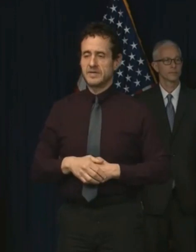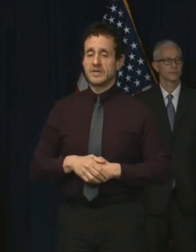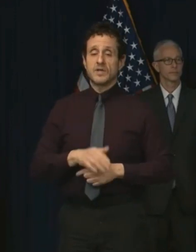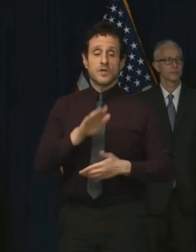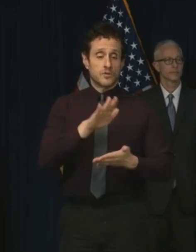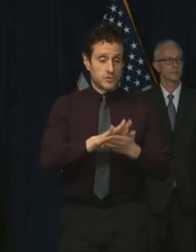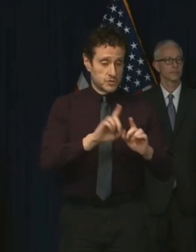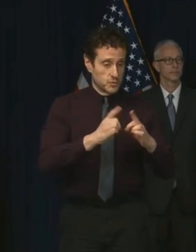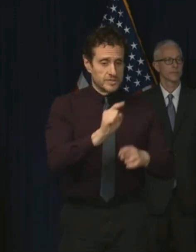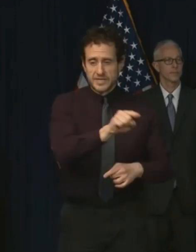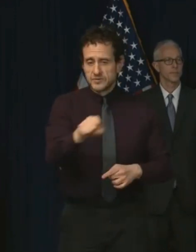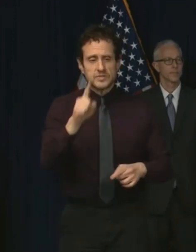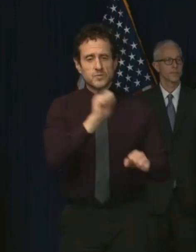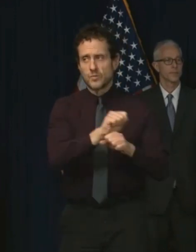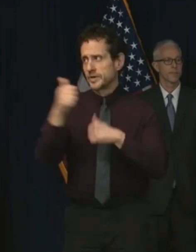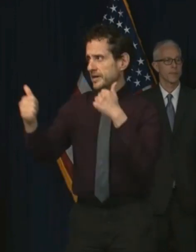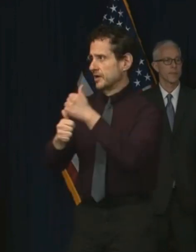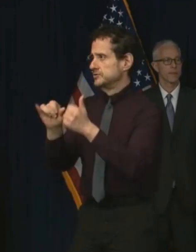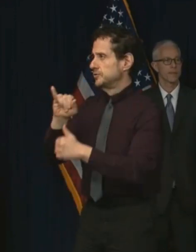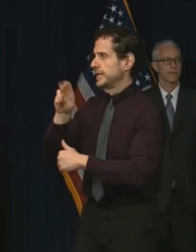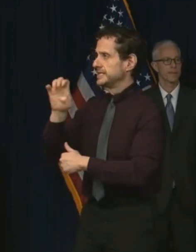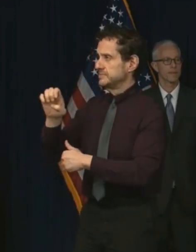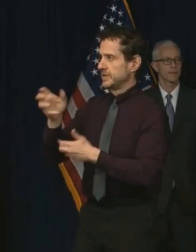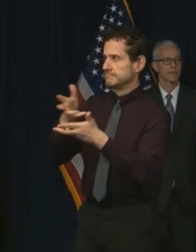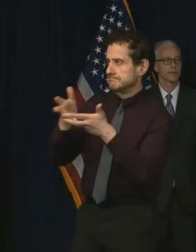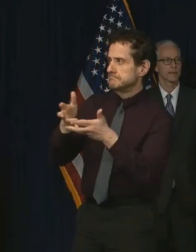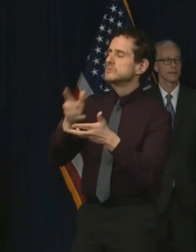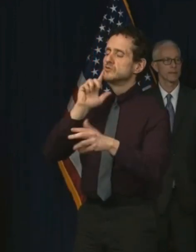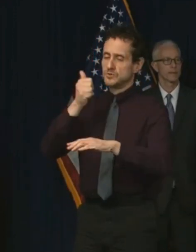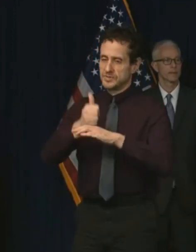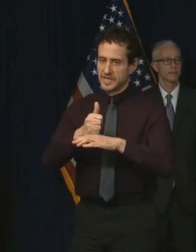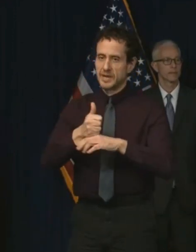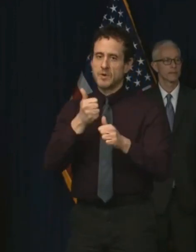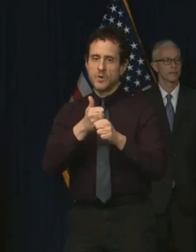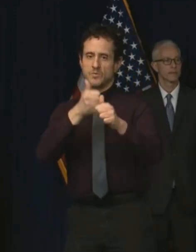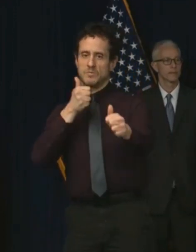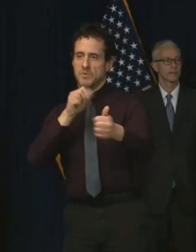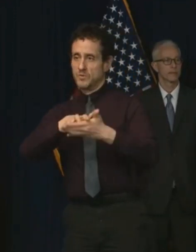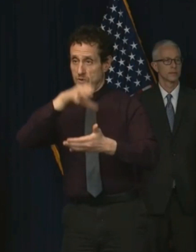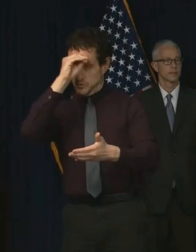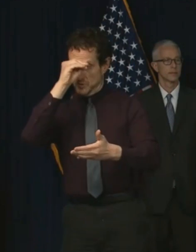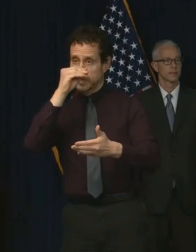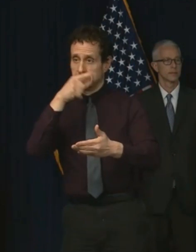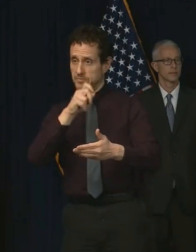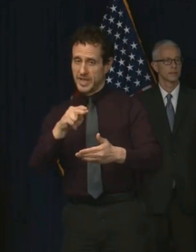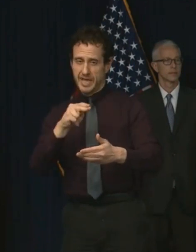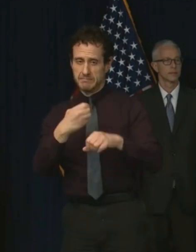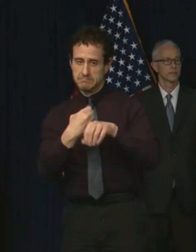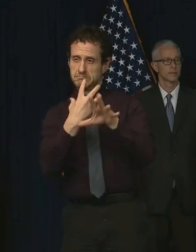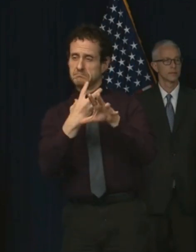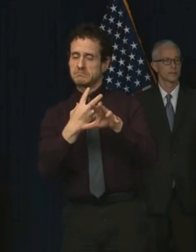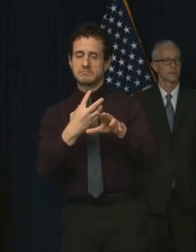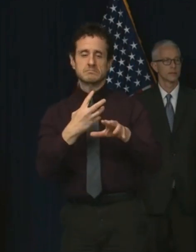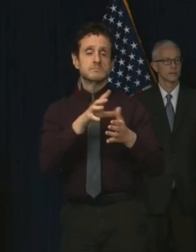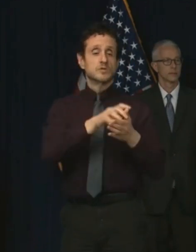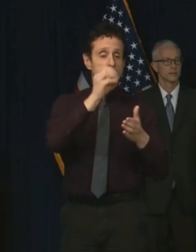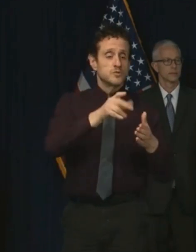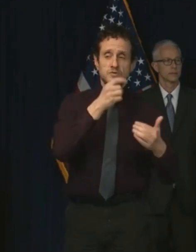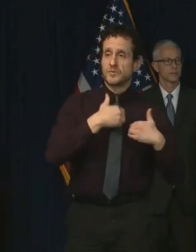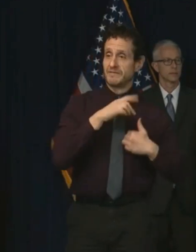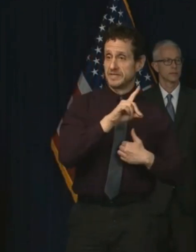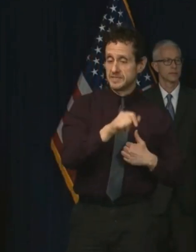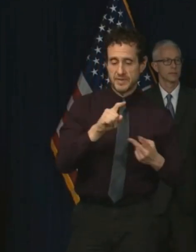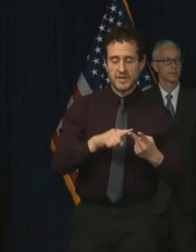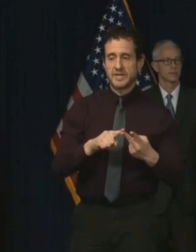to create and implement a remote learning plan to ensure that all students, including students with disabilities and English language